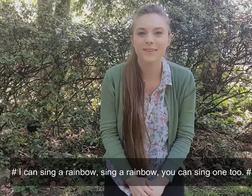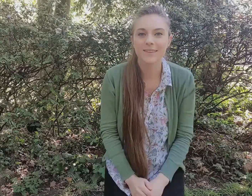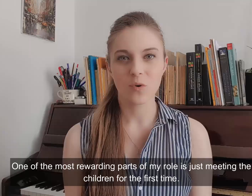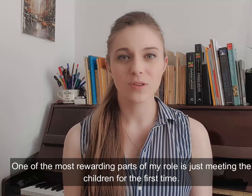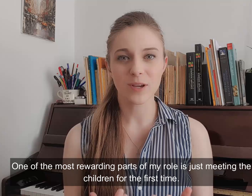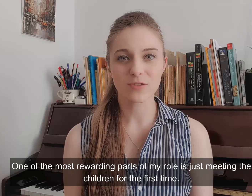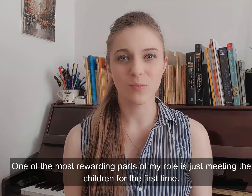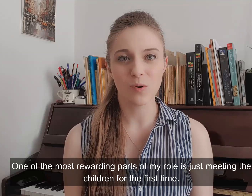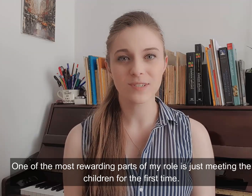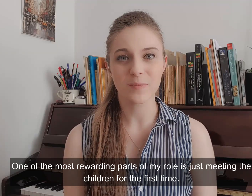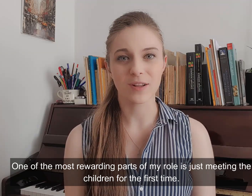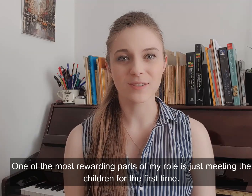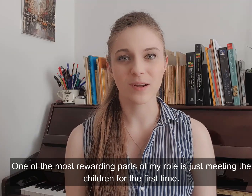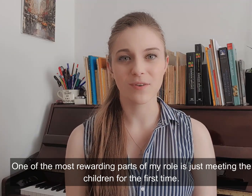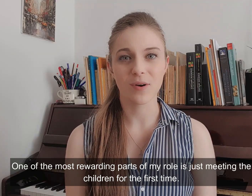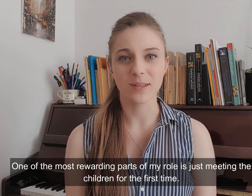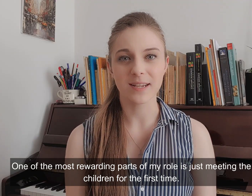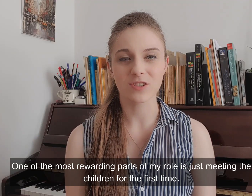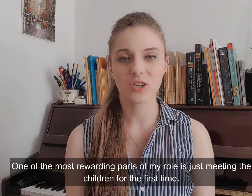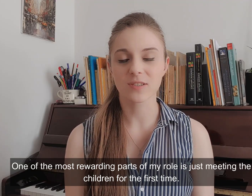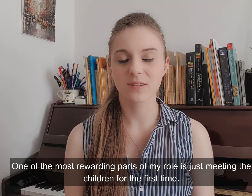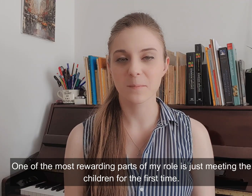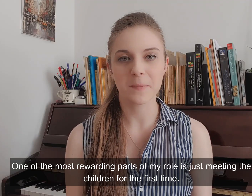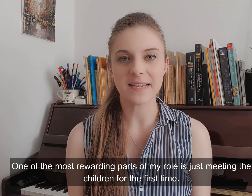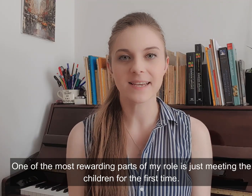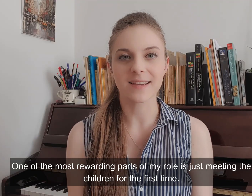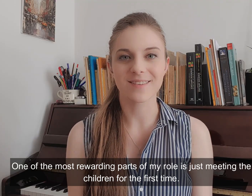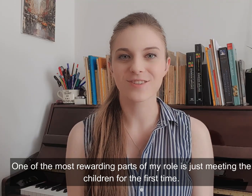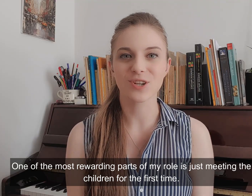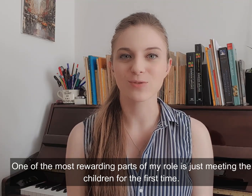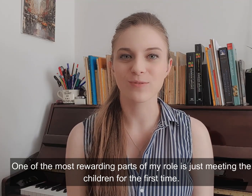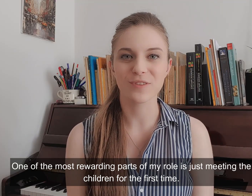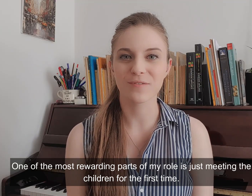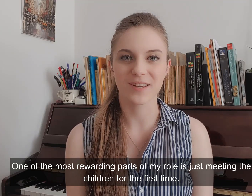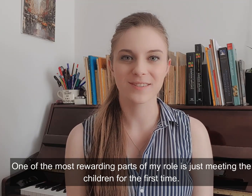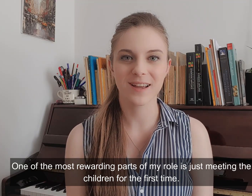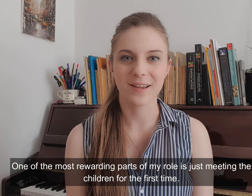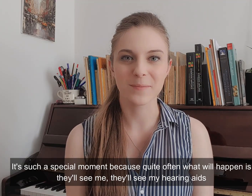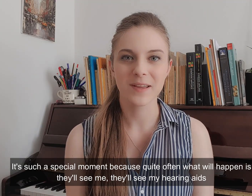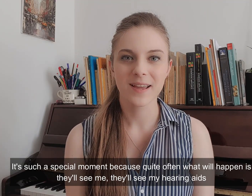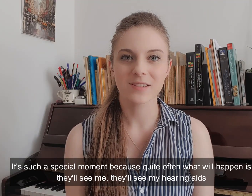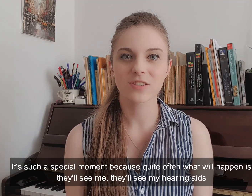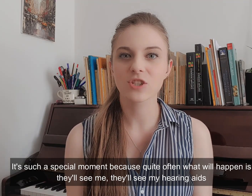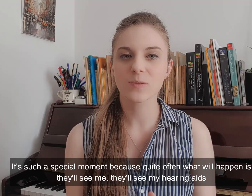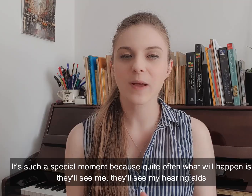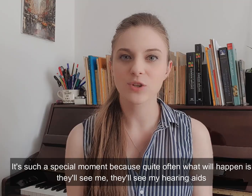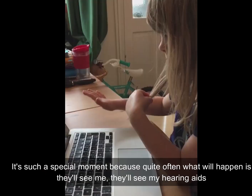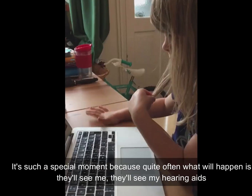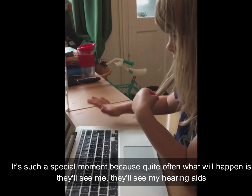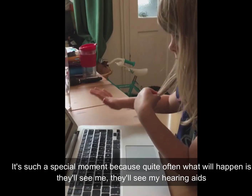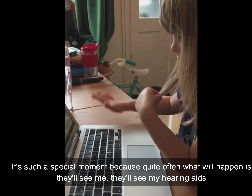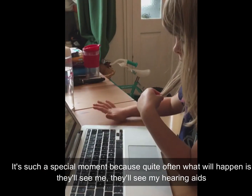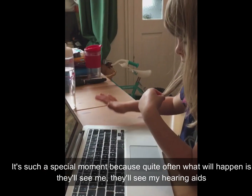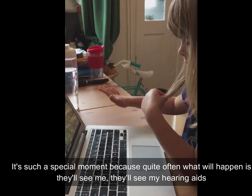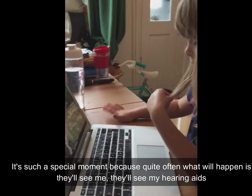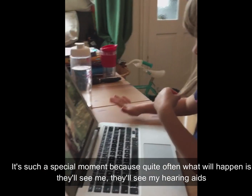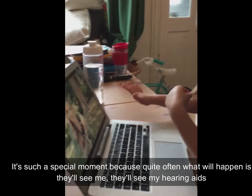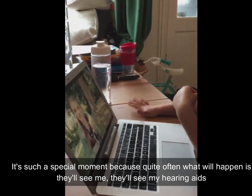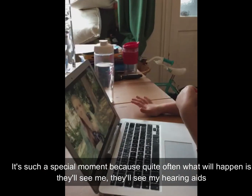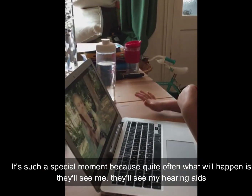One of the most rewarding parts of my role is just meeting the children for the first time. It's such a special moment because quite often